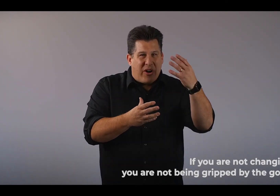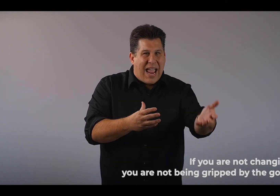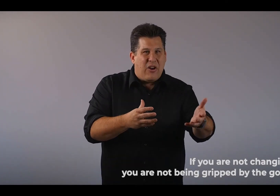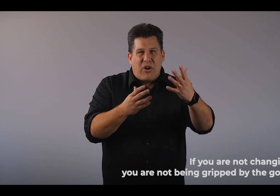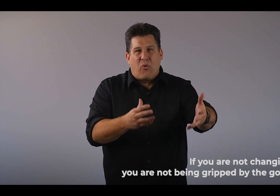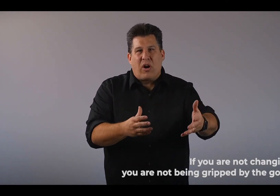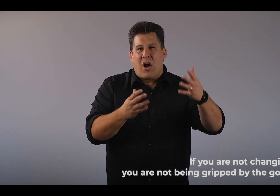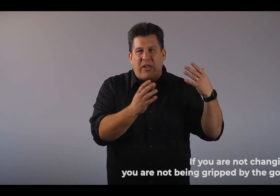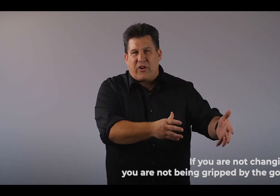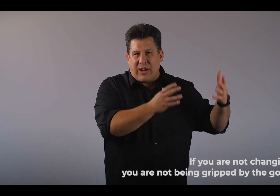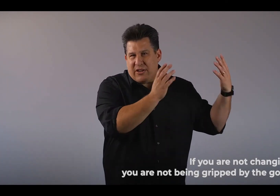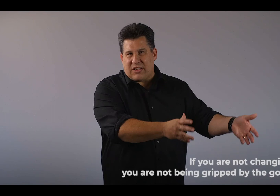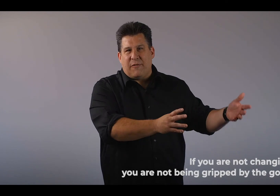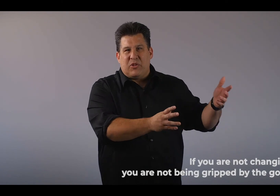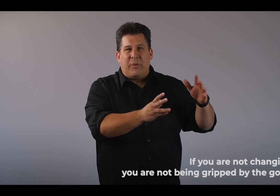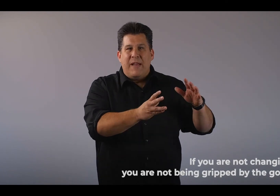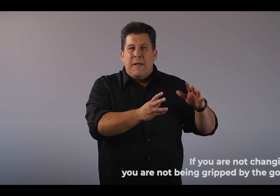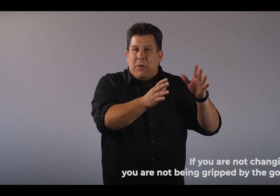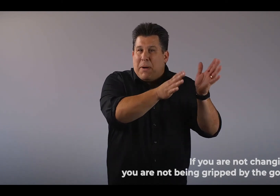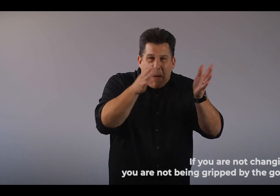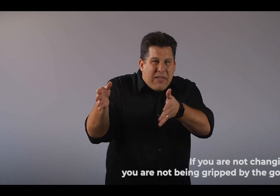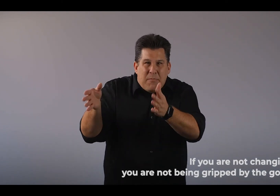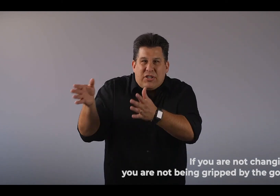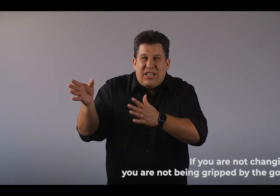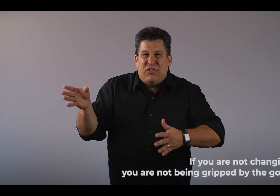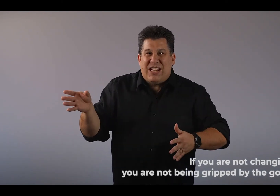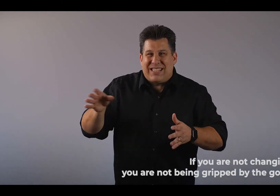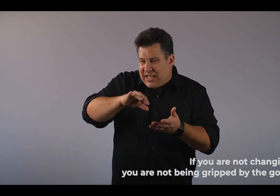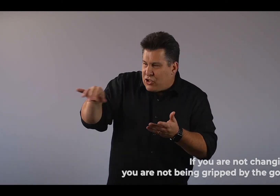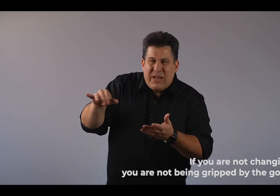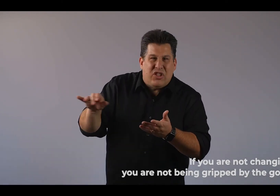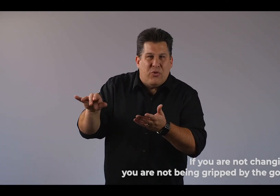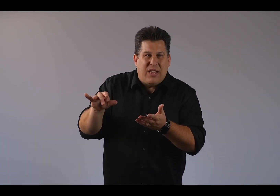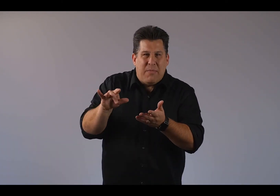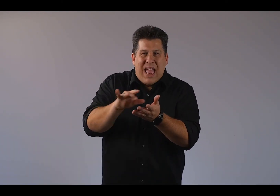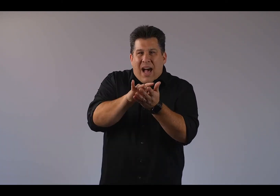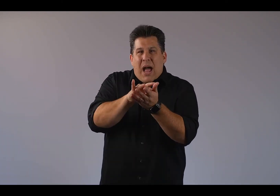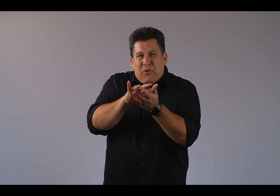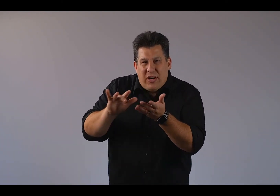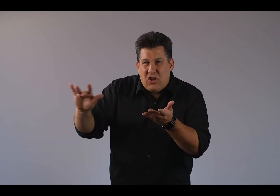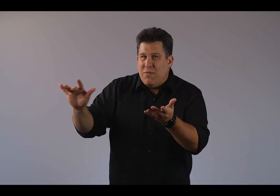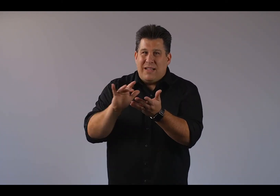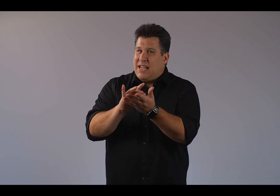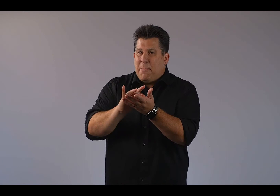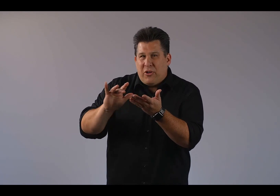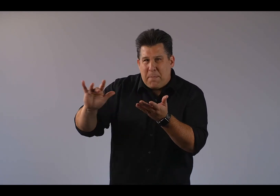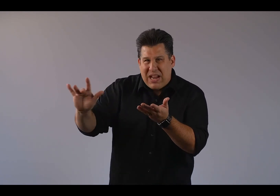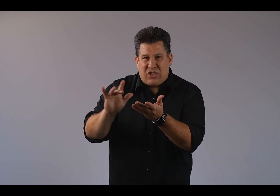angry or a workaholic or greedy or self-absorbed. But by the mercy of Jesus, here's what he's doing in me. I'm learning humility. I'm learning patience.